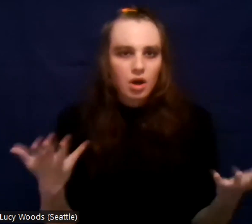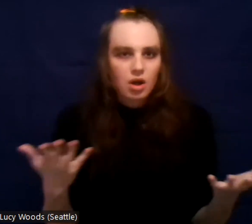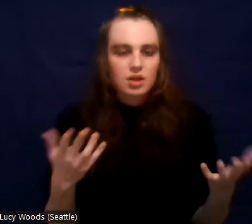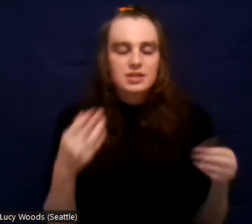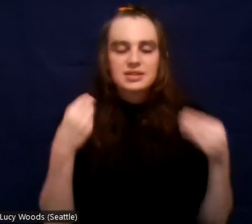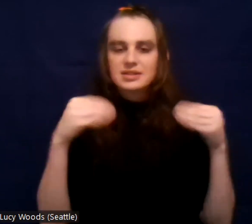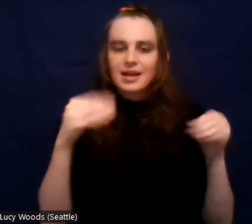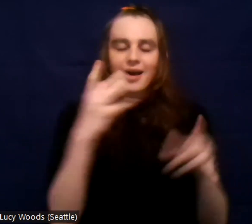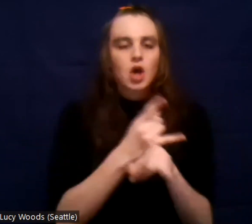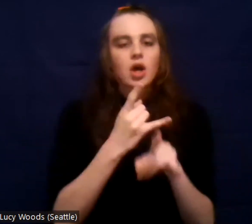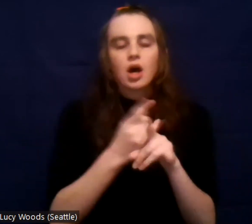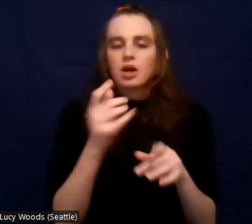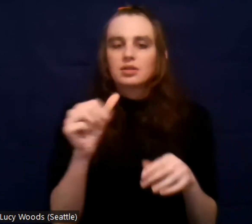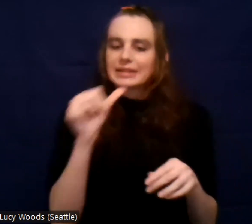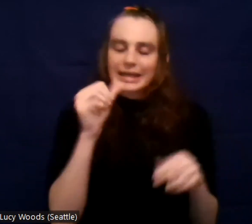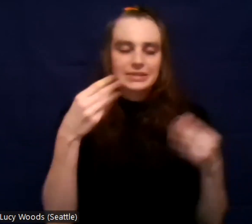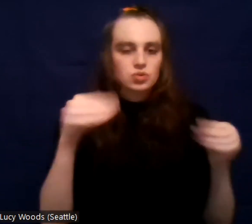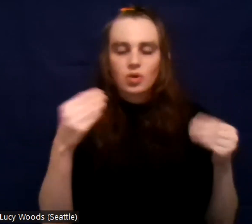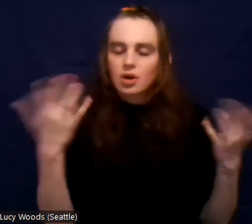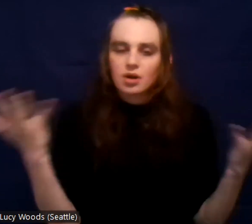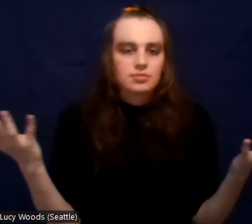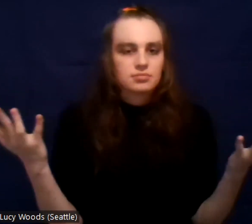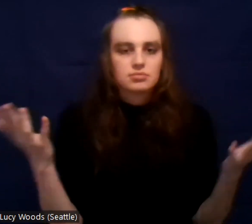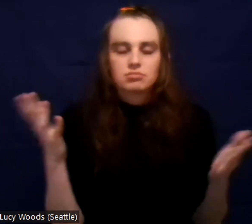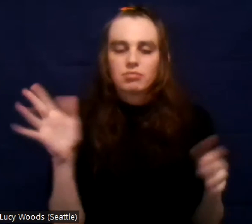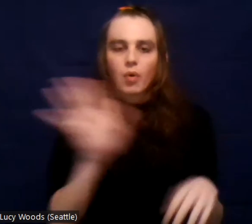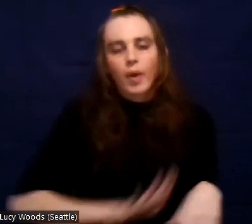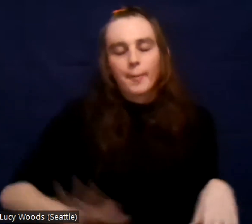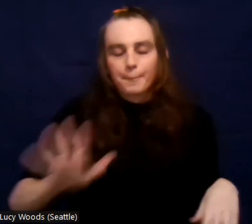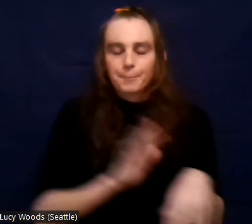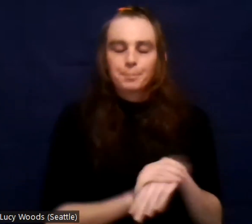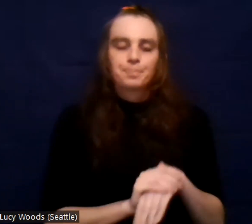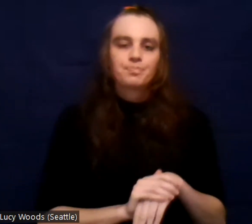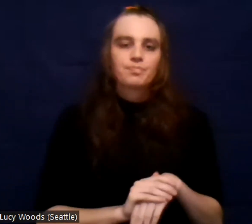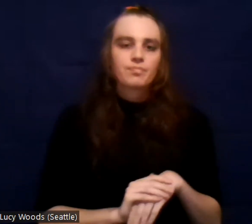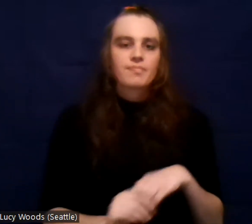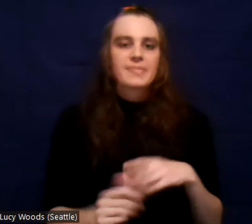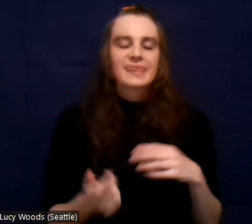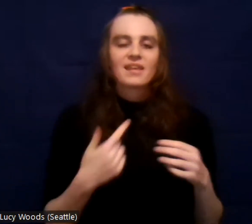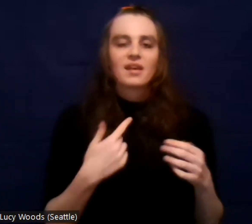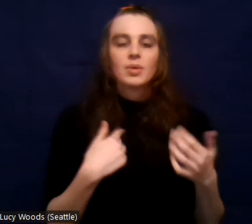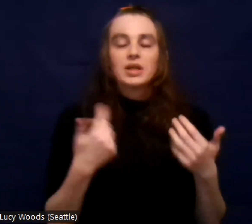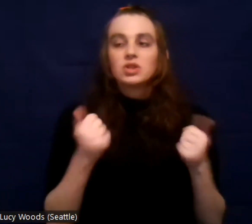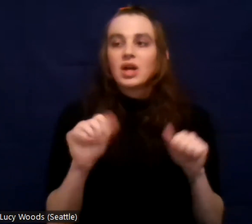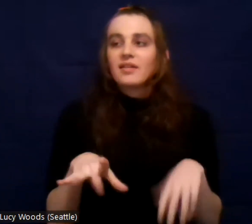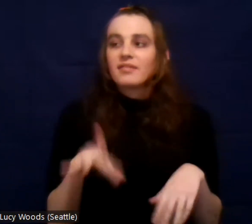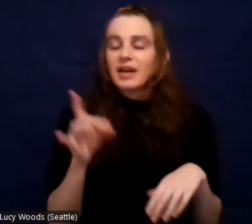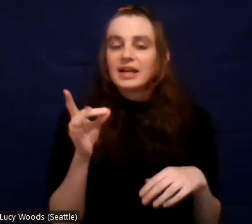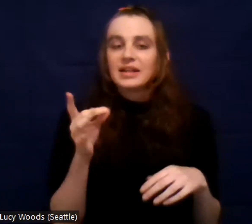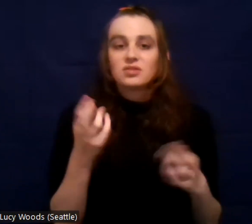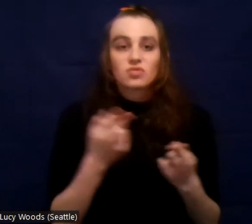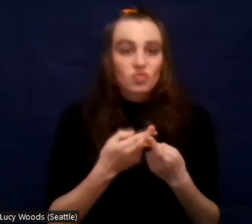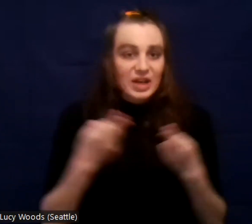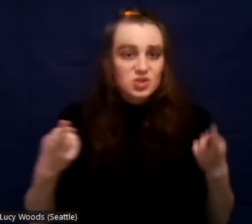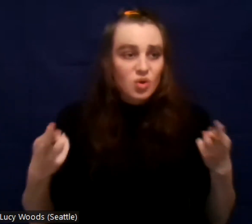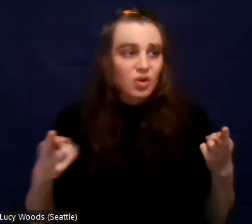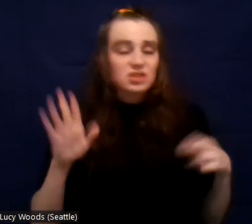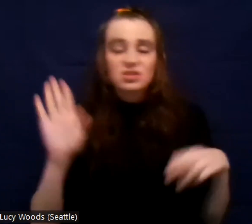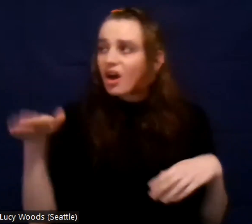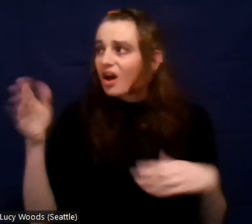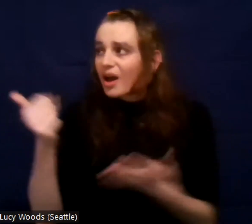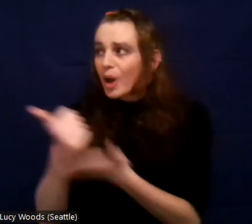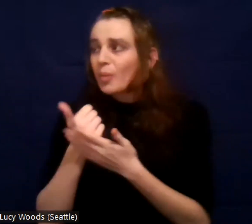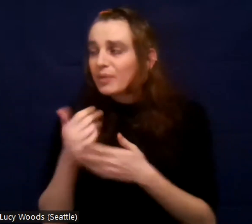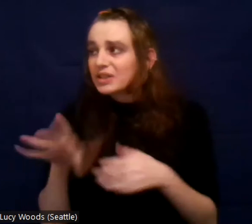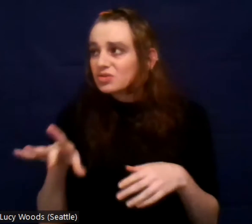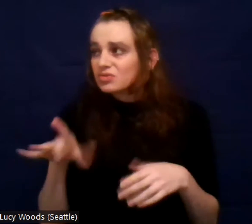and I got on the tailmate trying to find like a resource, like, Hey, can someone help me get into sober living? And I never got a reply.